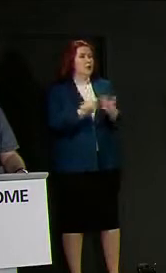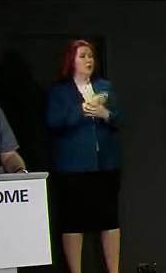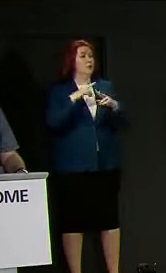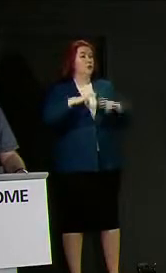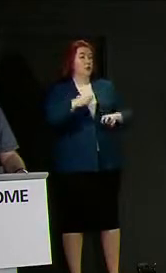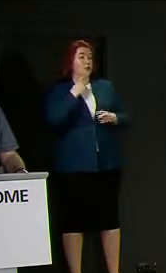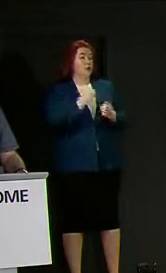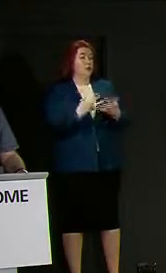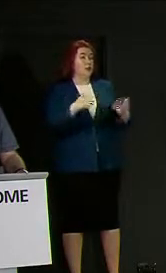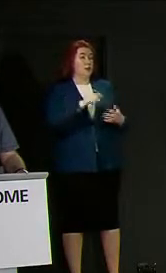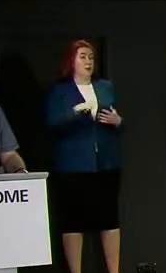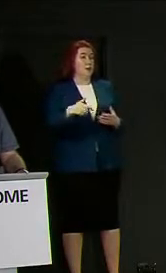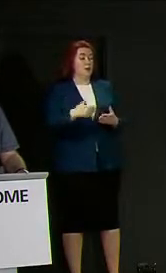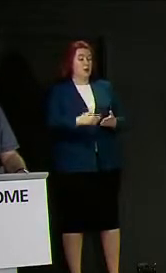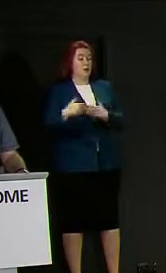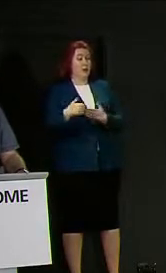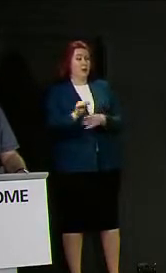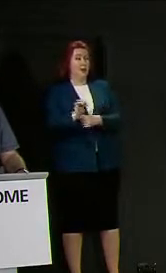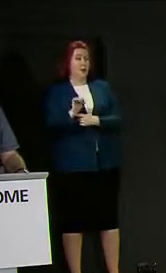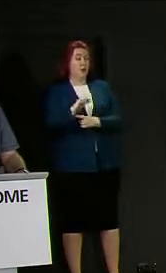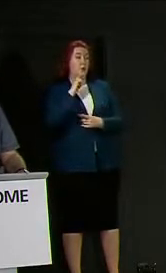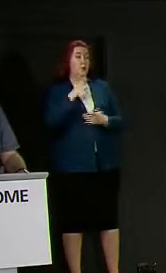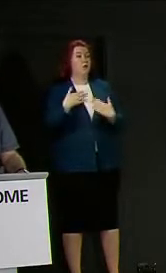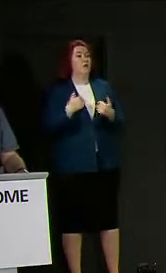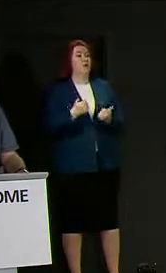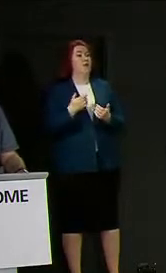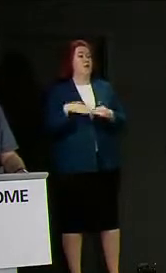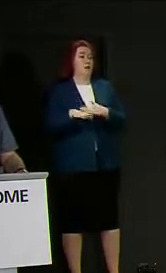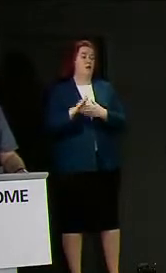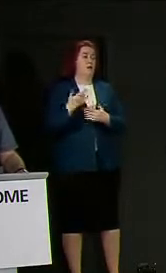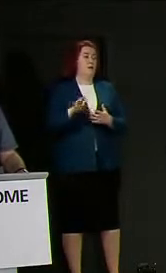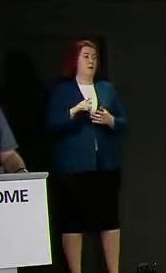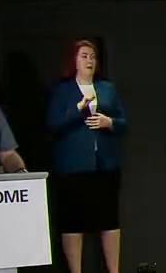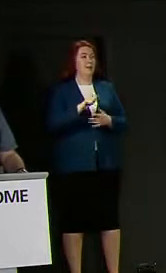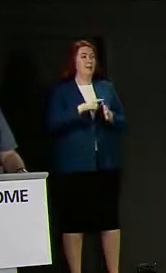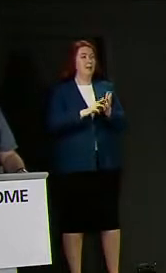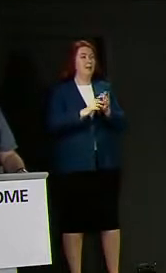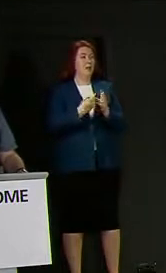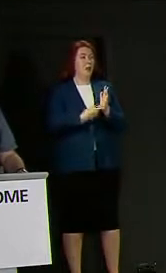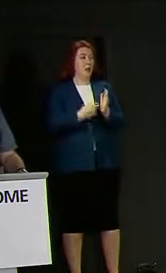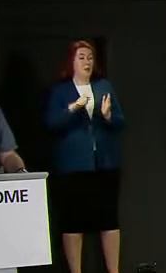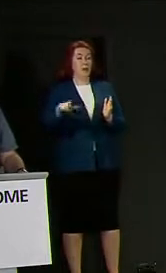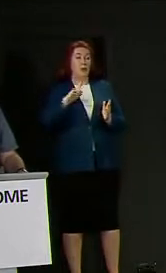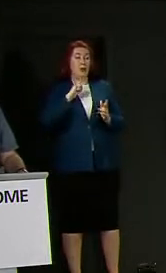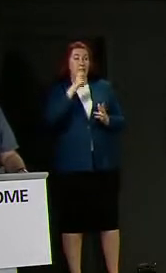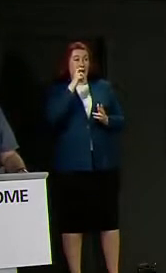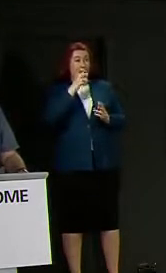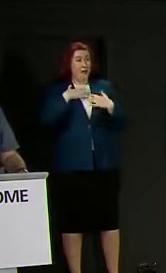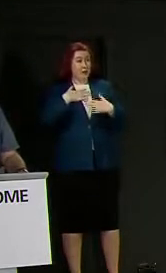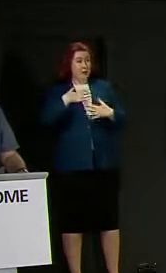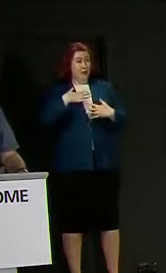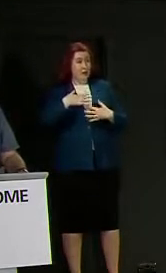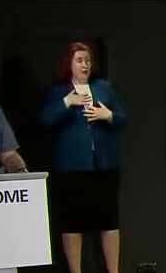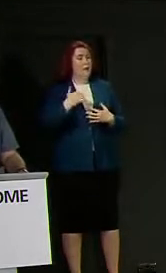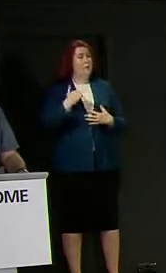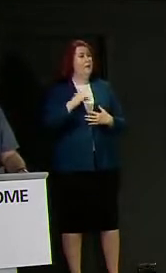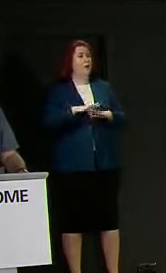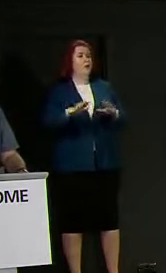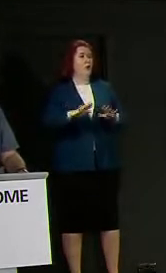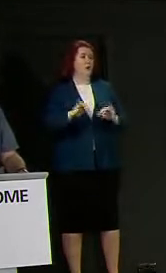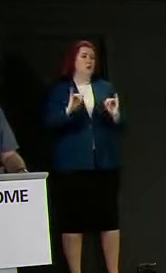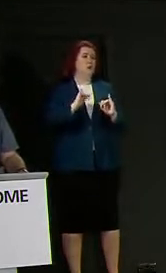were shielding particularly people who recovered from cancer and some people who suffer from asthma might not be as vulnerable as previously thought